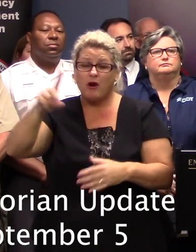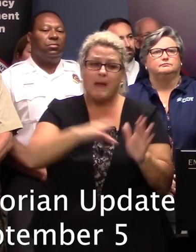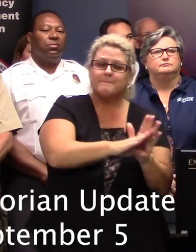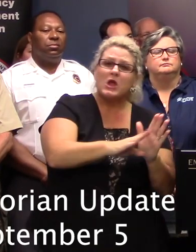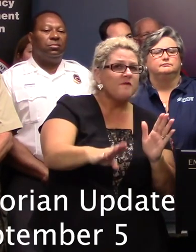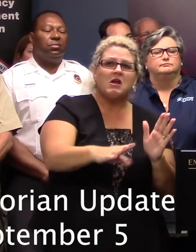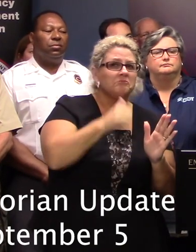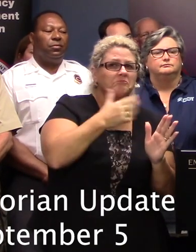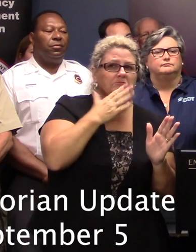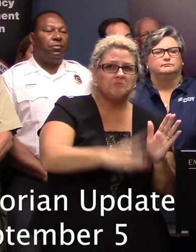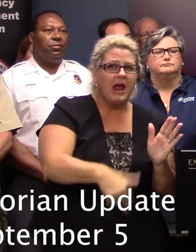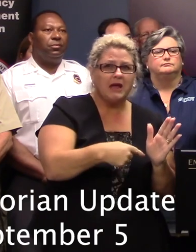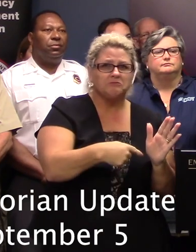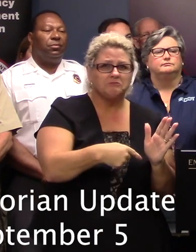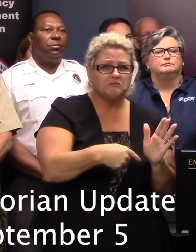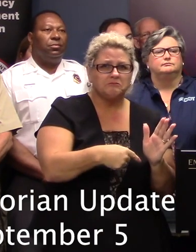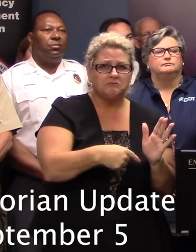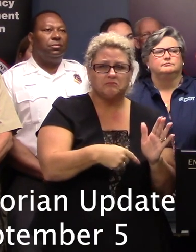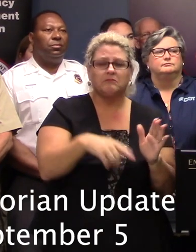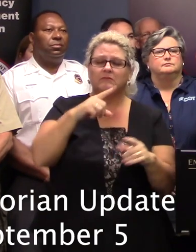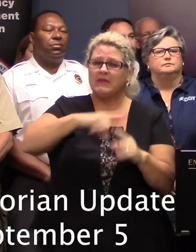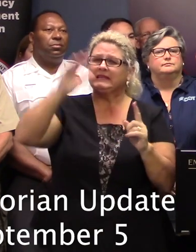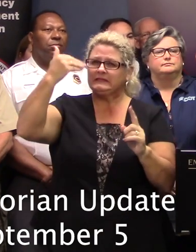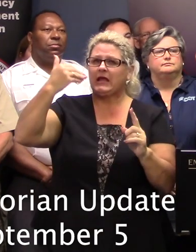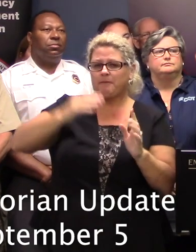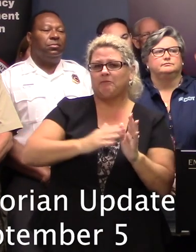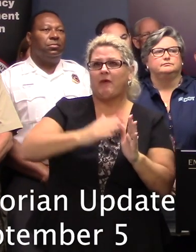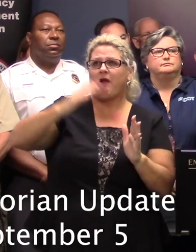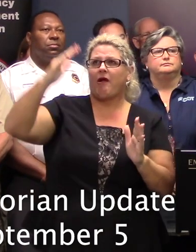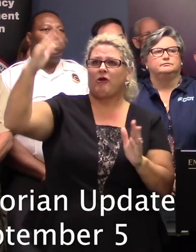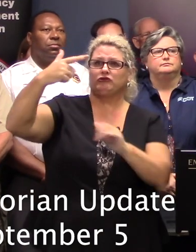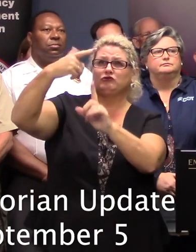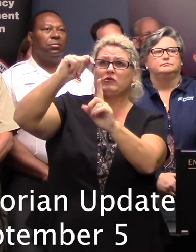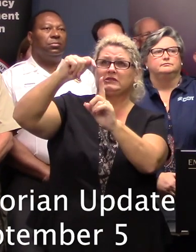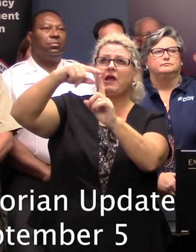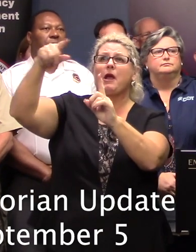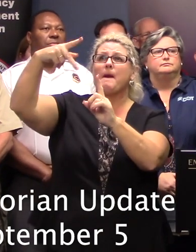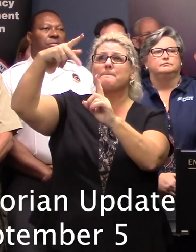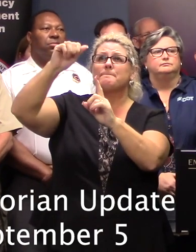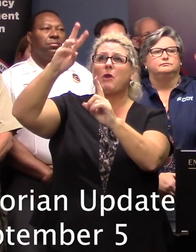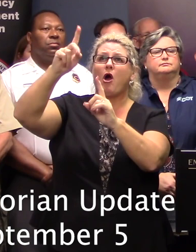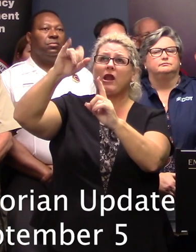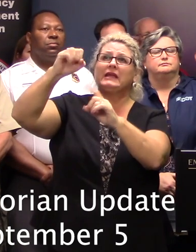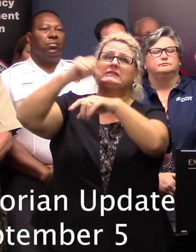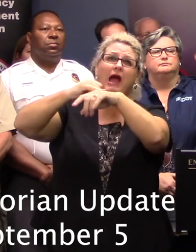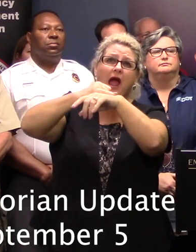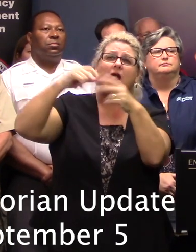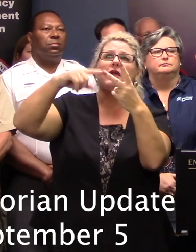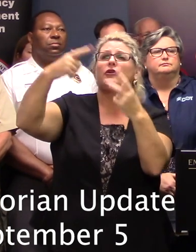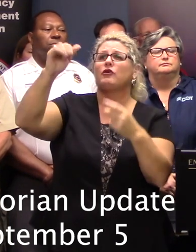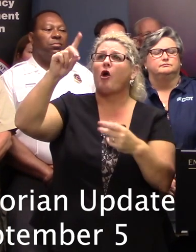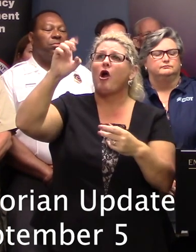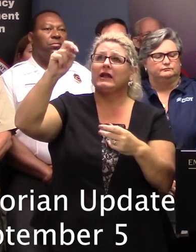they had anticipated. The storm surge and flooding will be bad from Georgetown, Pawleys Island, Murrells Inlet, Garden City, Murrell